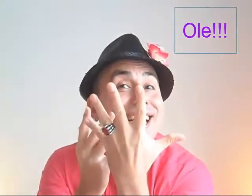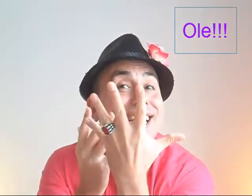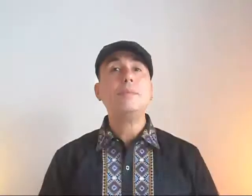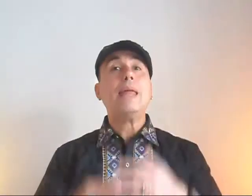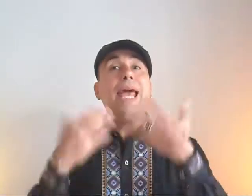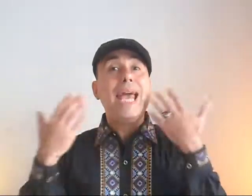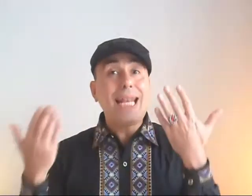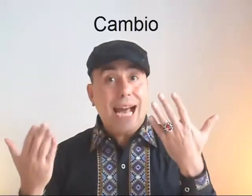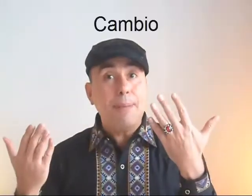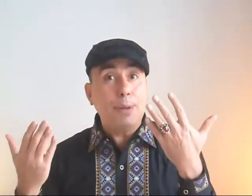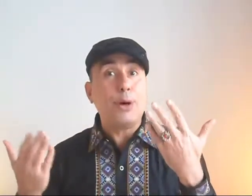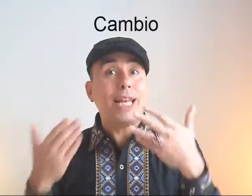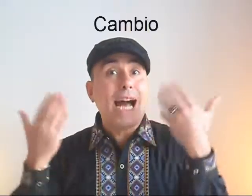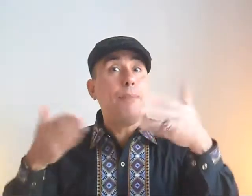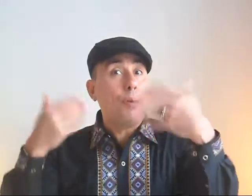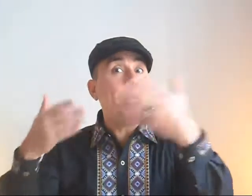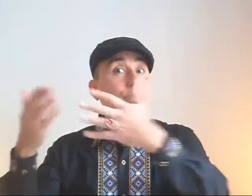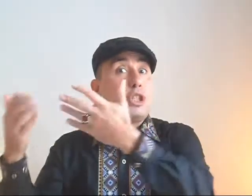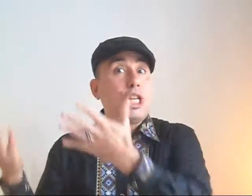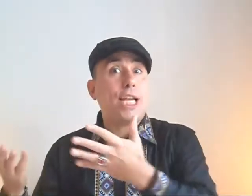El cambio, the change,